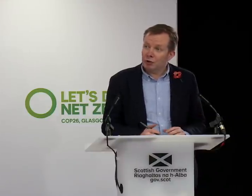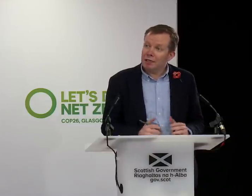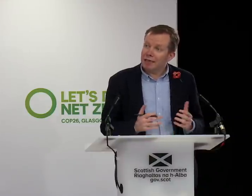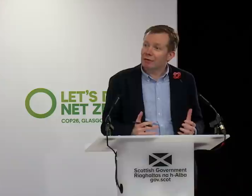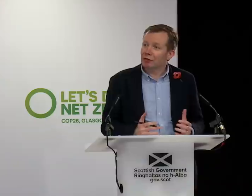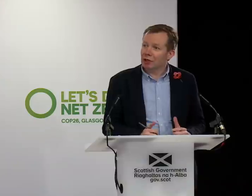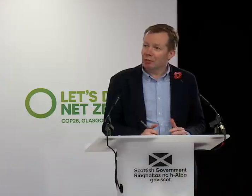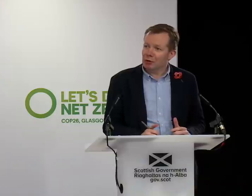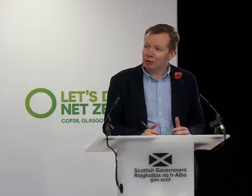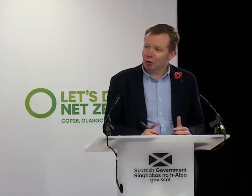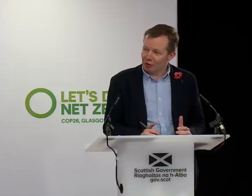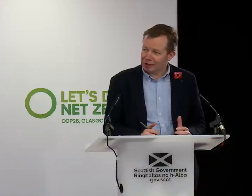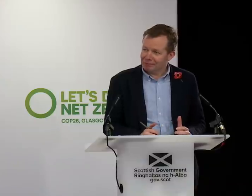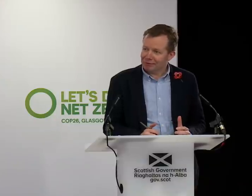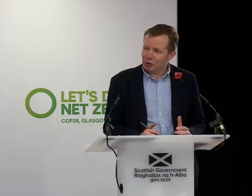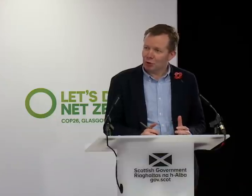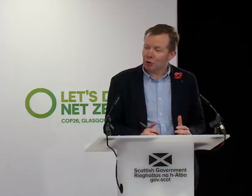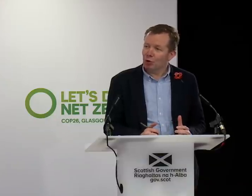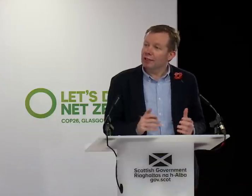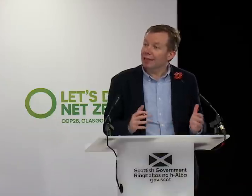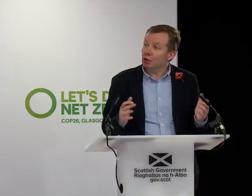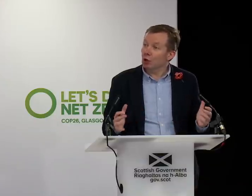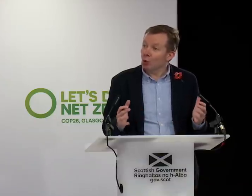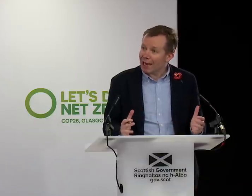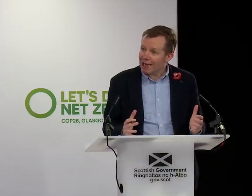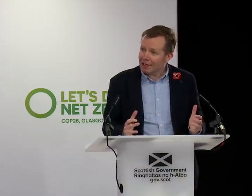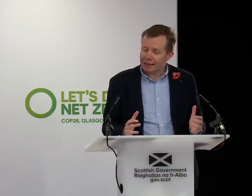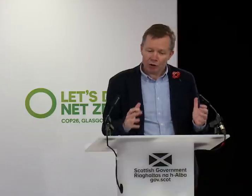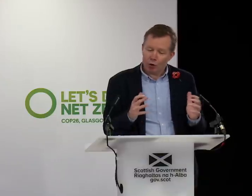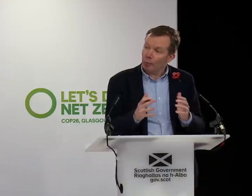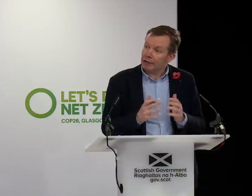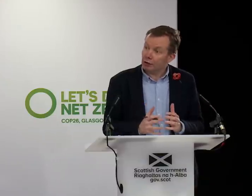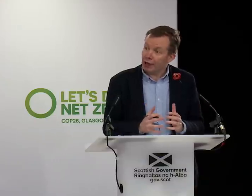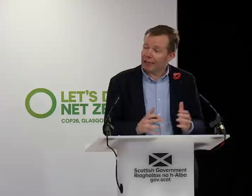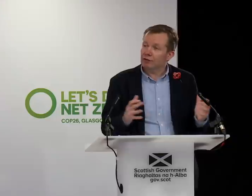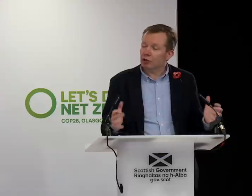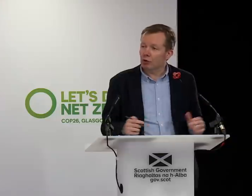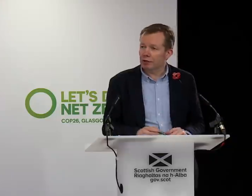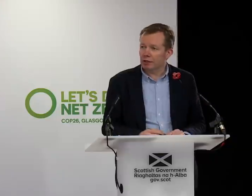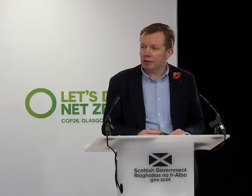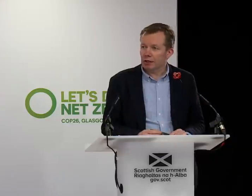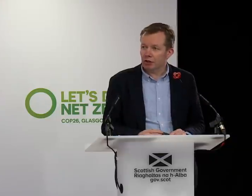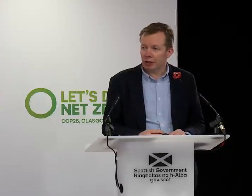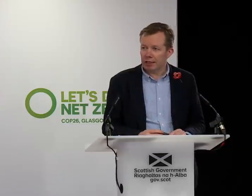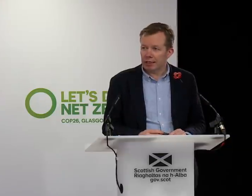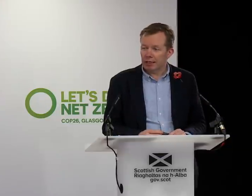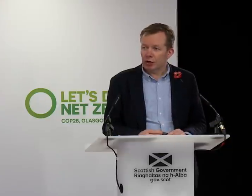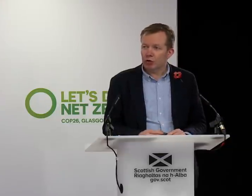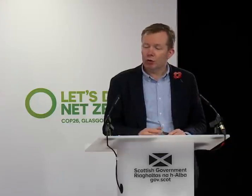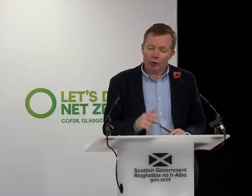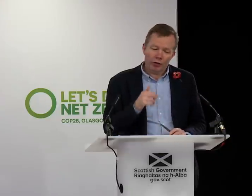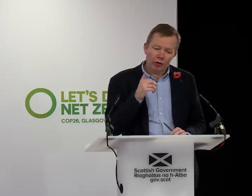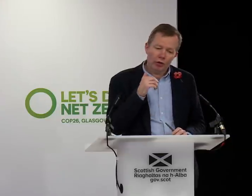to be careful about COVID. COVID hasn't gone away, COP has arrived and COVID is still here.